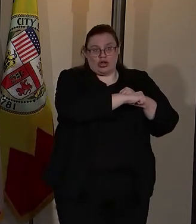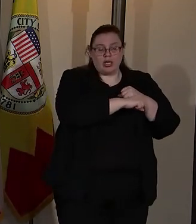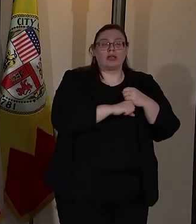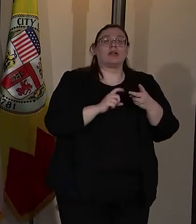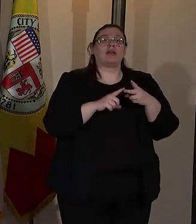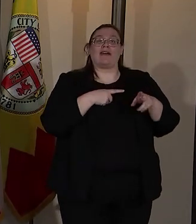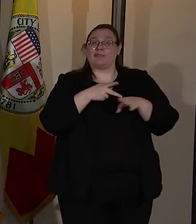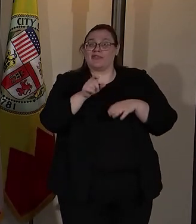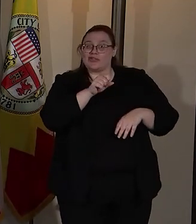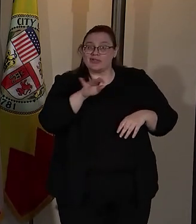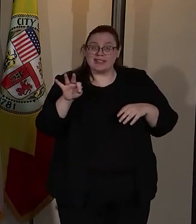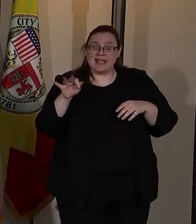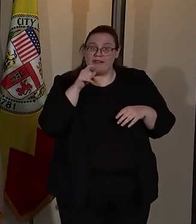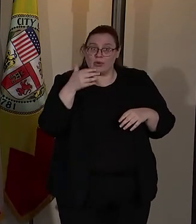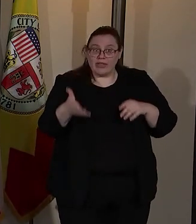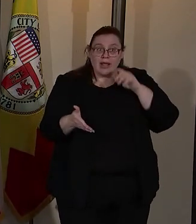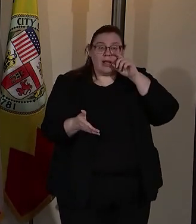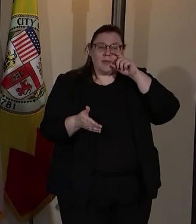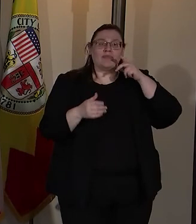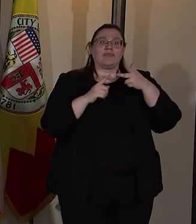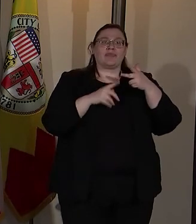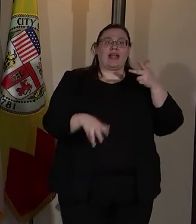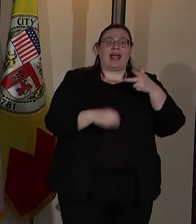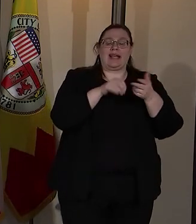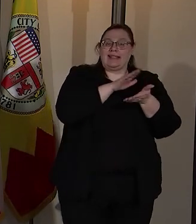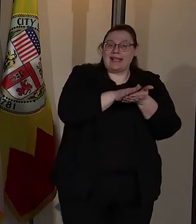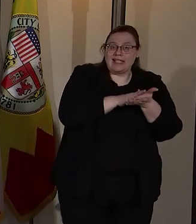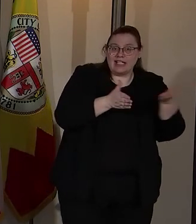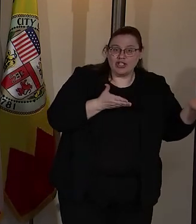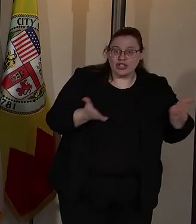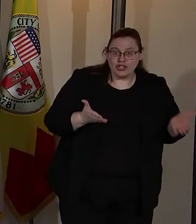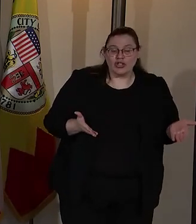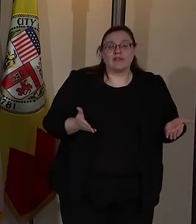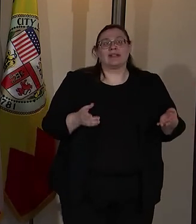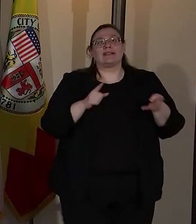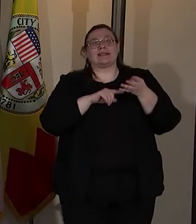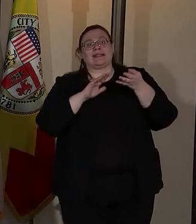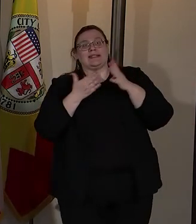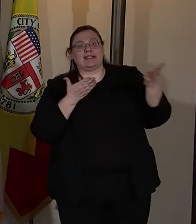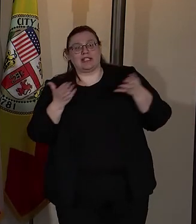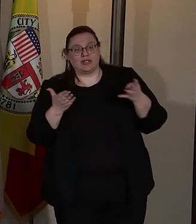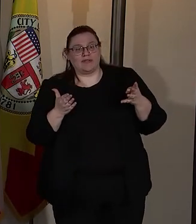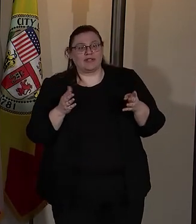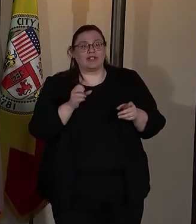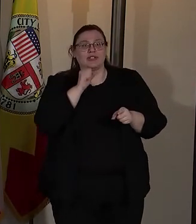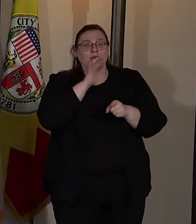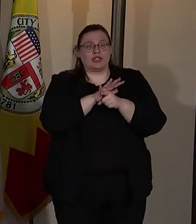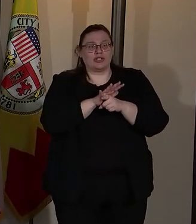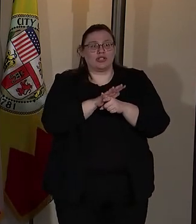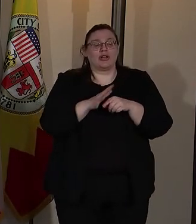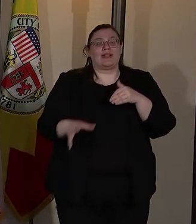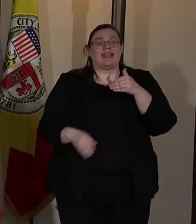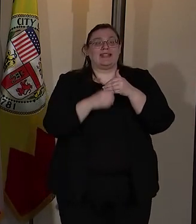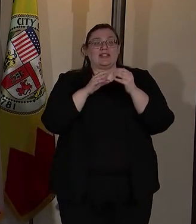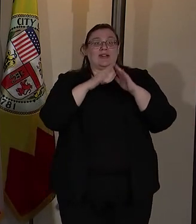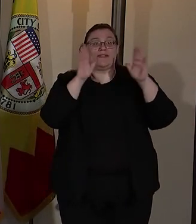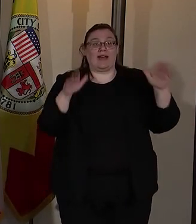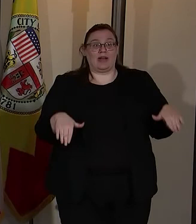have professional staffing that is there. They have added sanitation services and city services to ensure that the addition of these